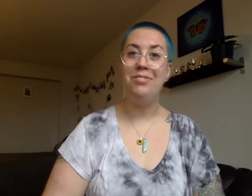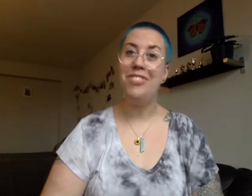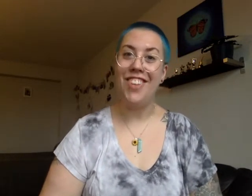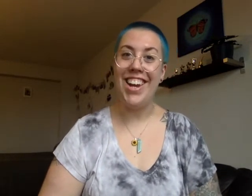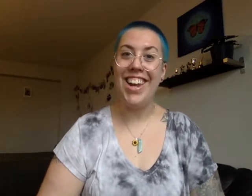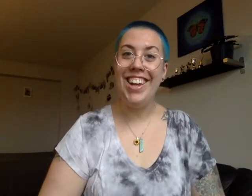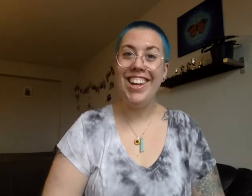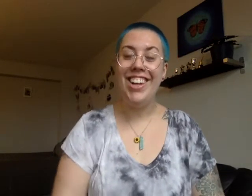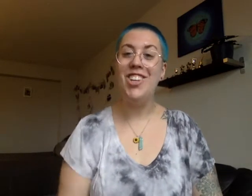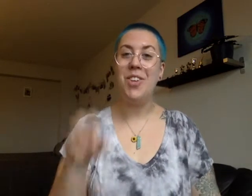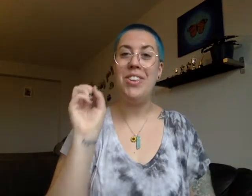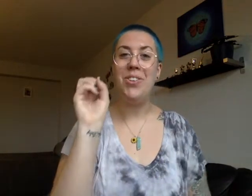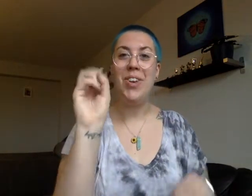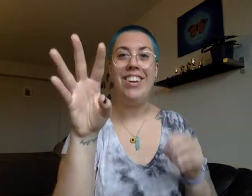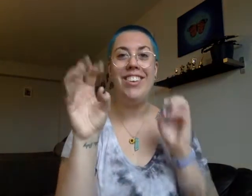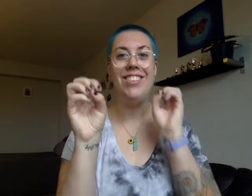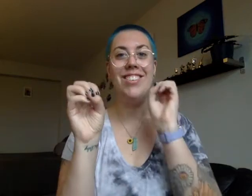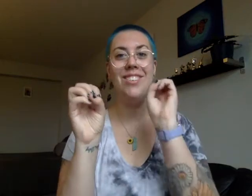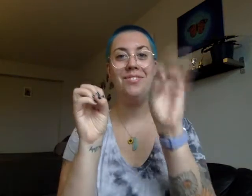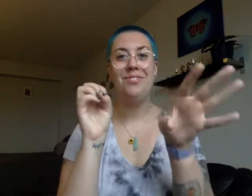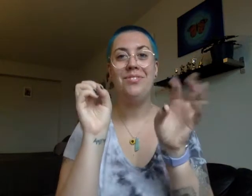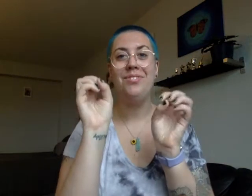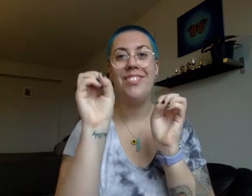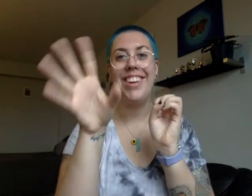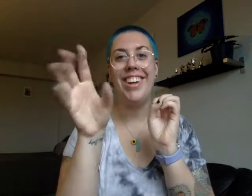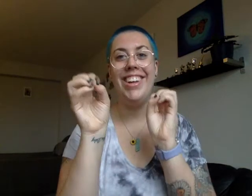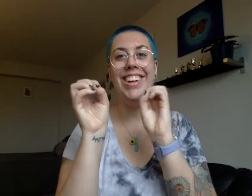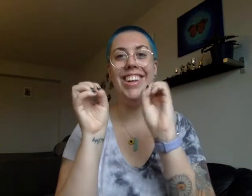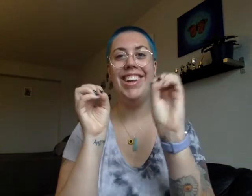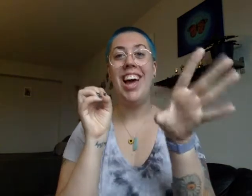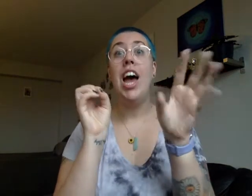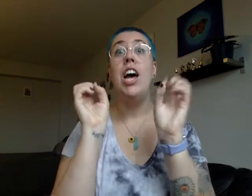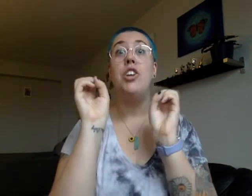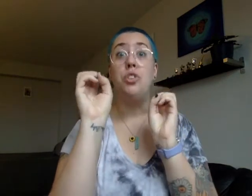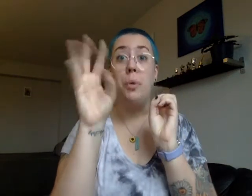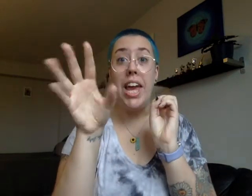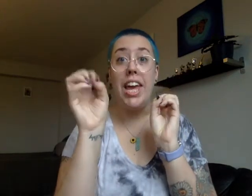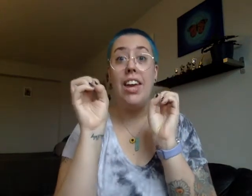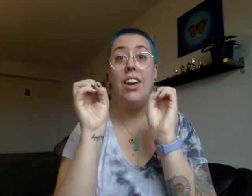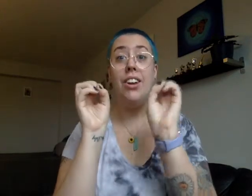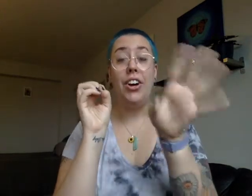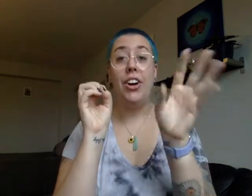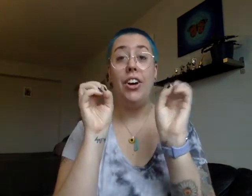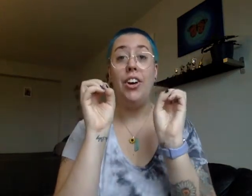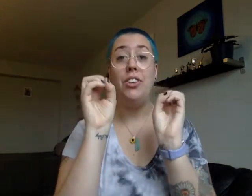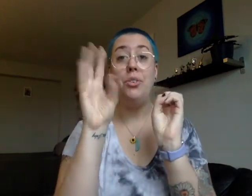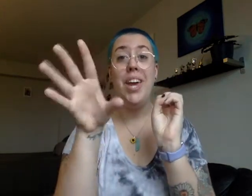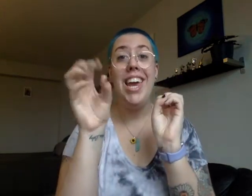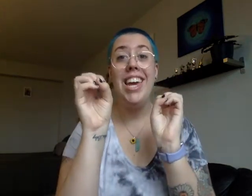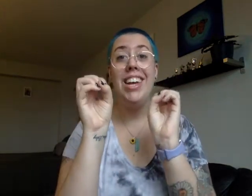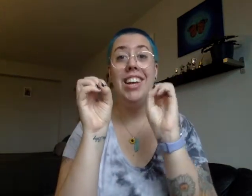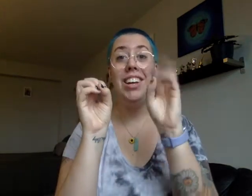Ready? Show me those twinkles. Good. Twinkle, twinkle,